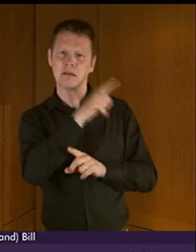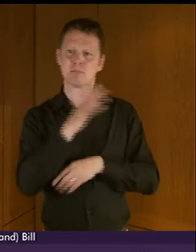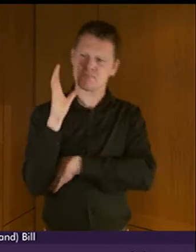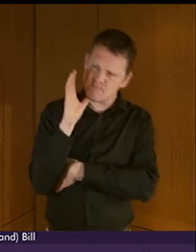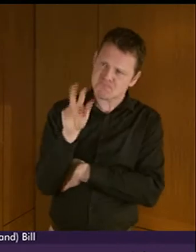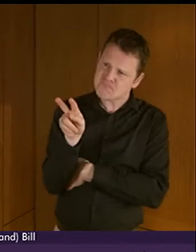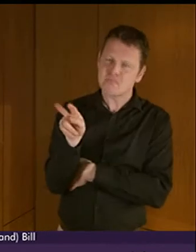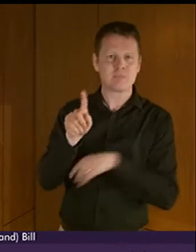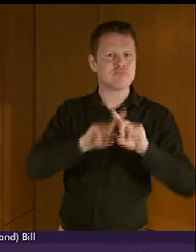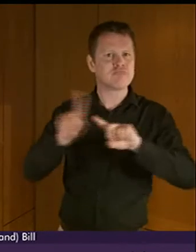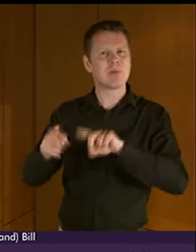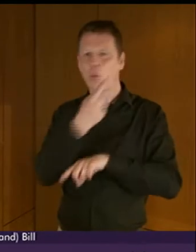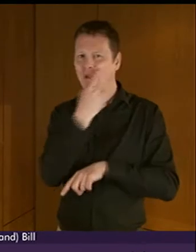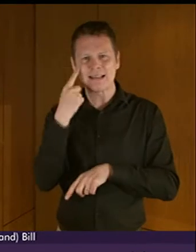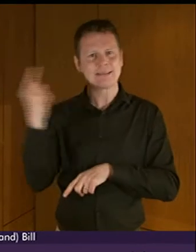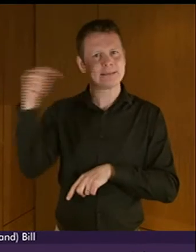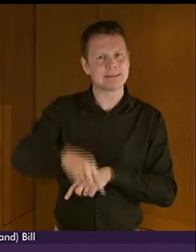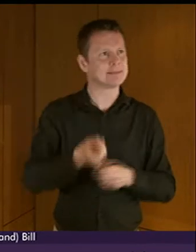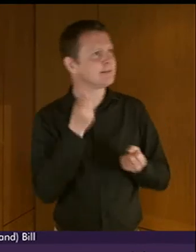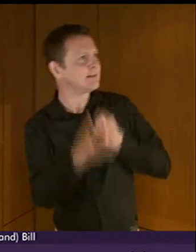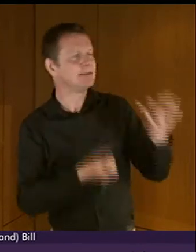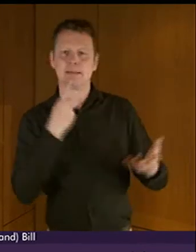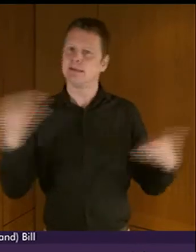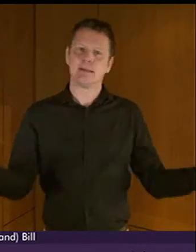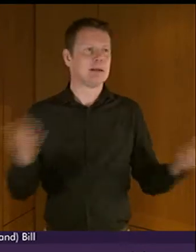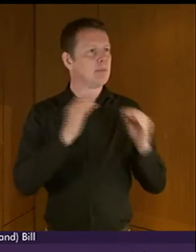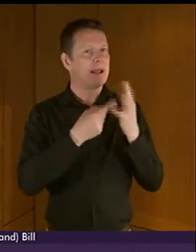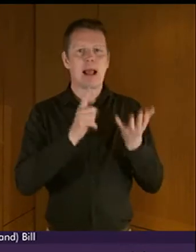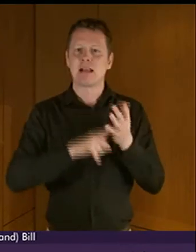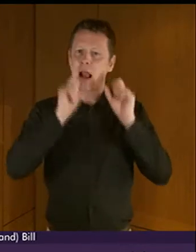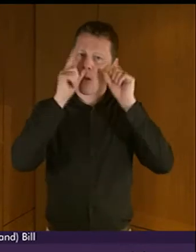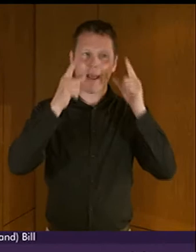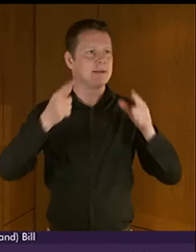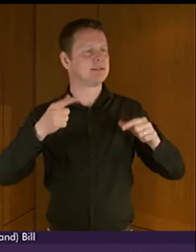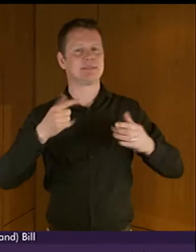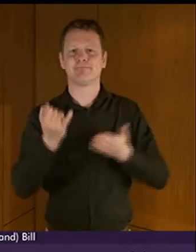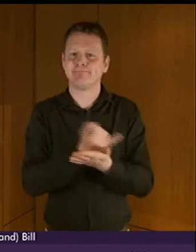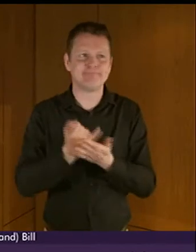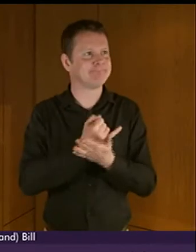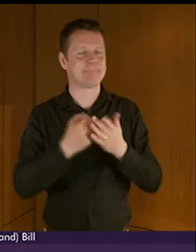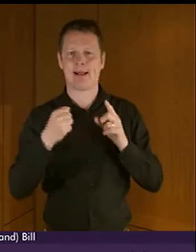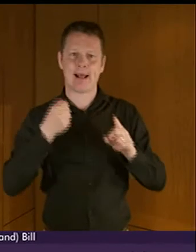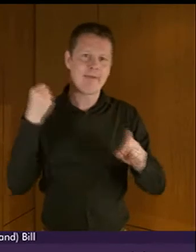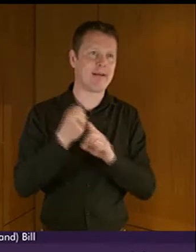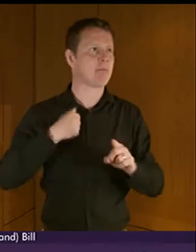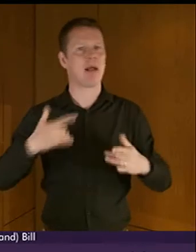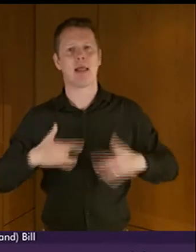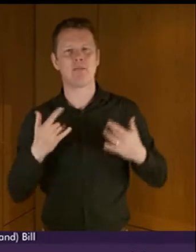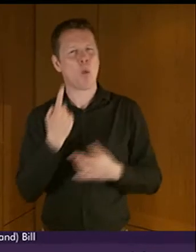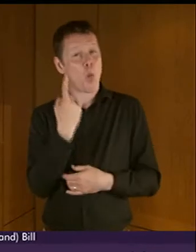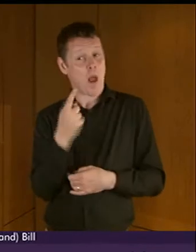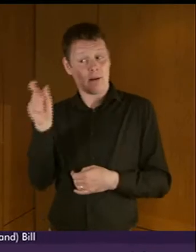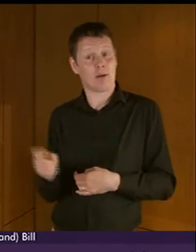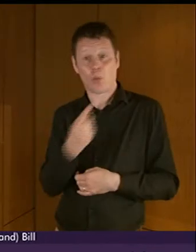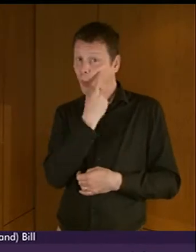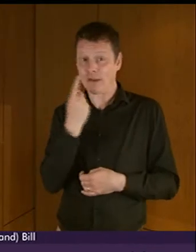examples of how the lack of BSL awareness affected their everyday lives one witness told